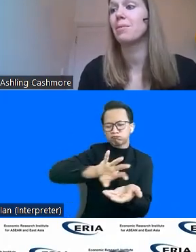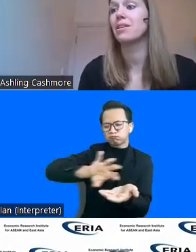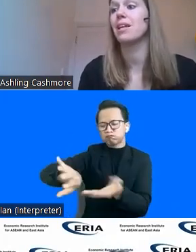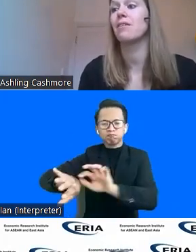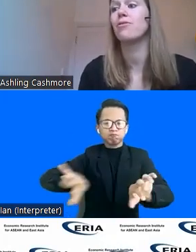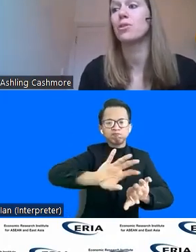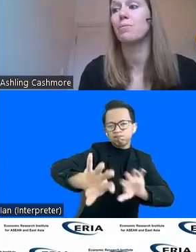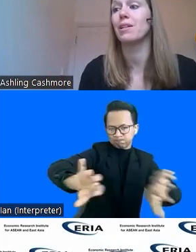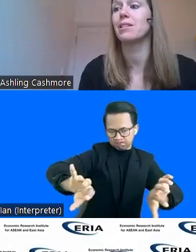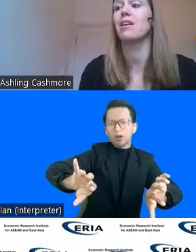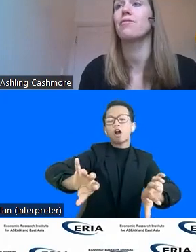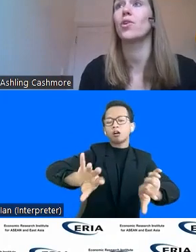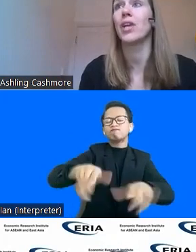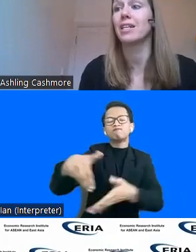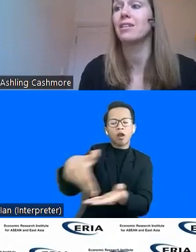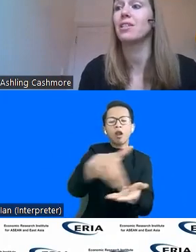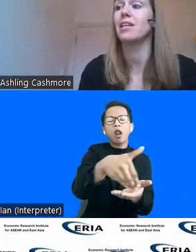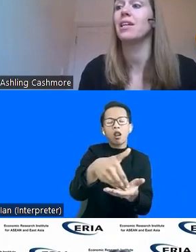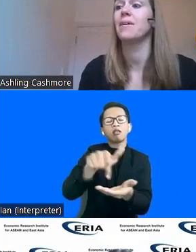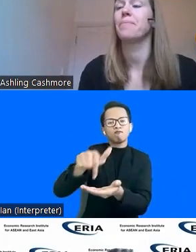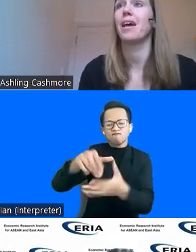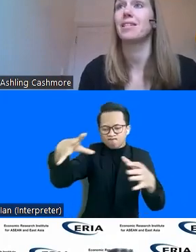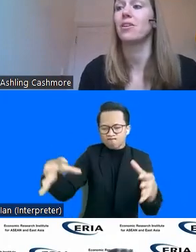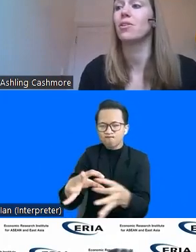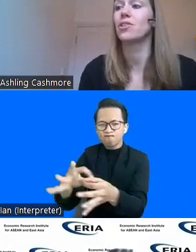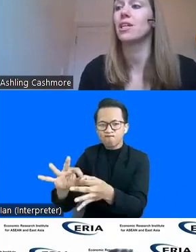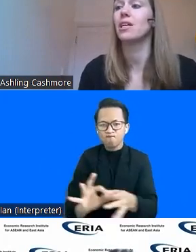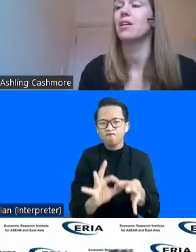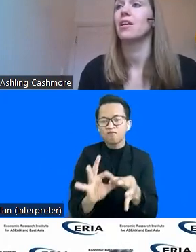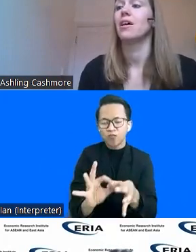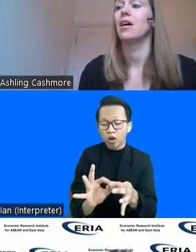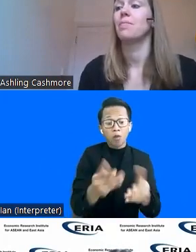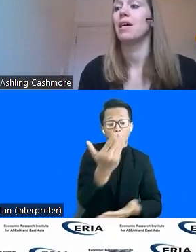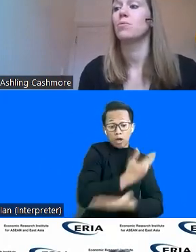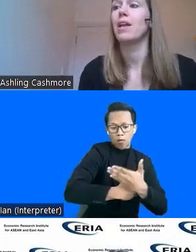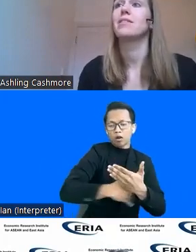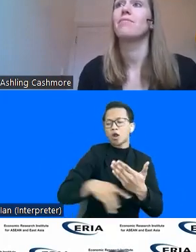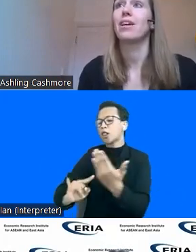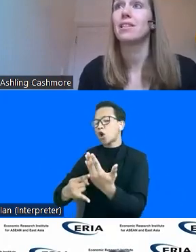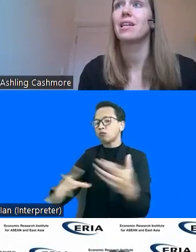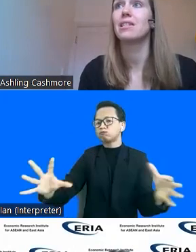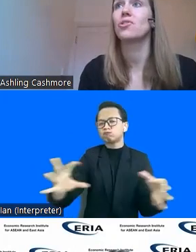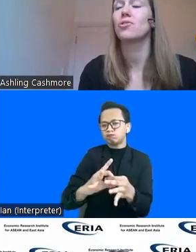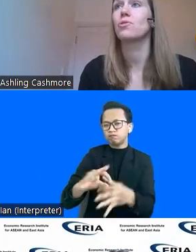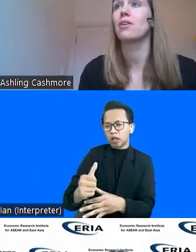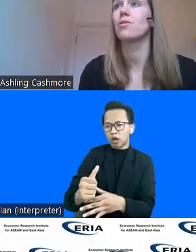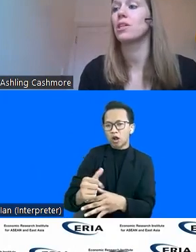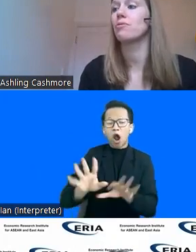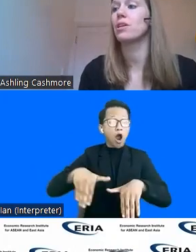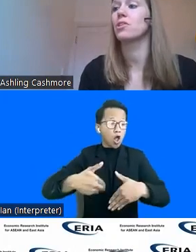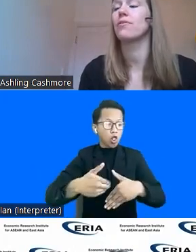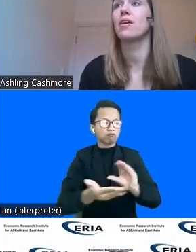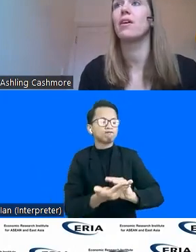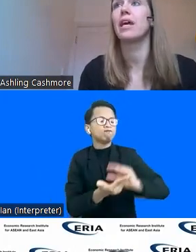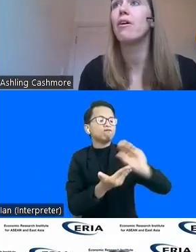accessibility and affordability of connectivity and technology, as well as investing in digital technology